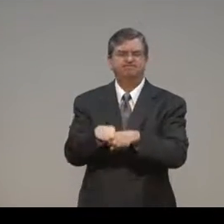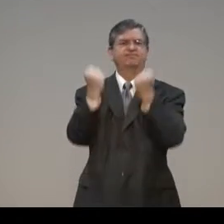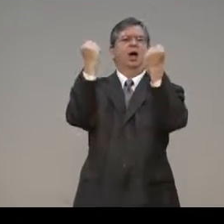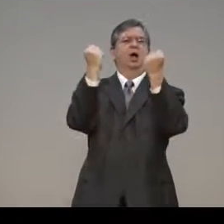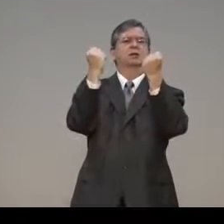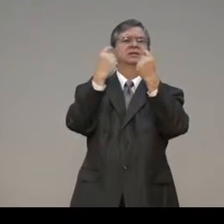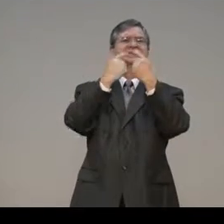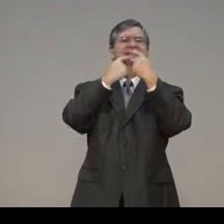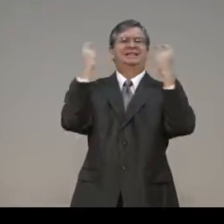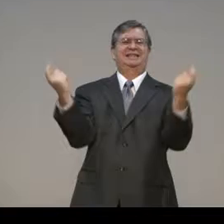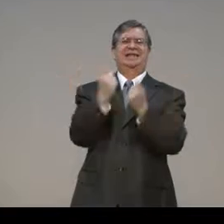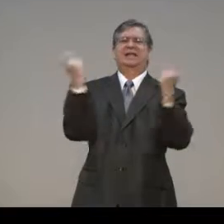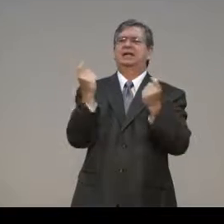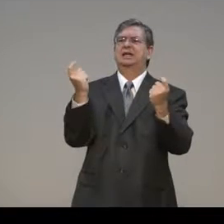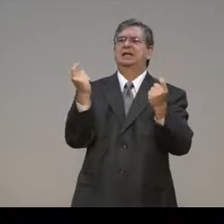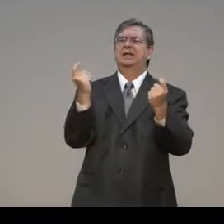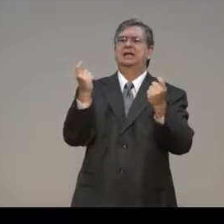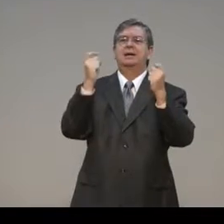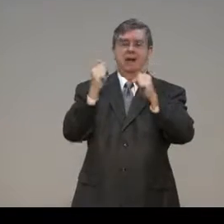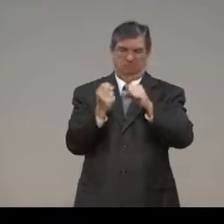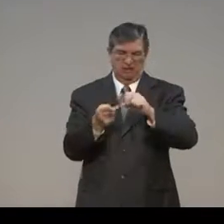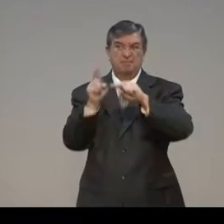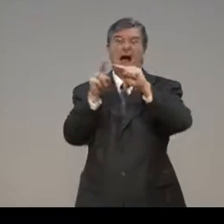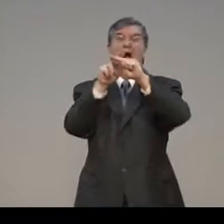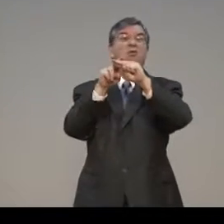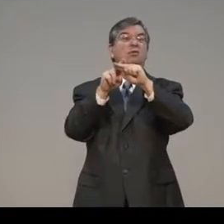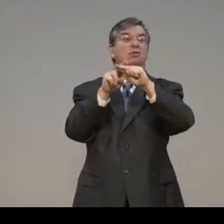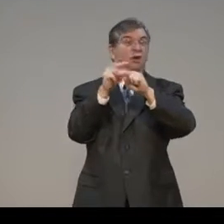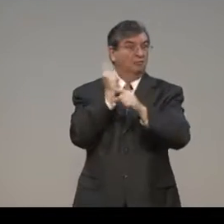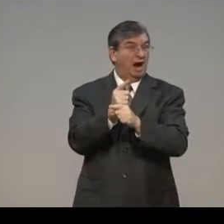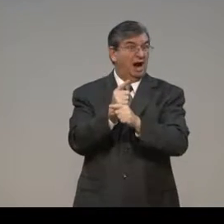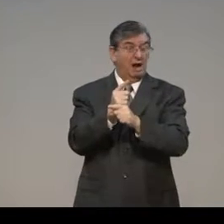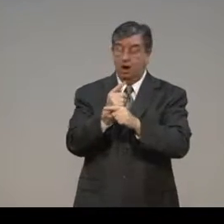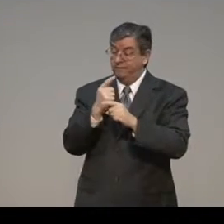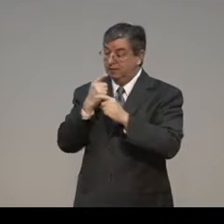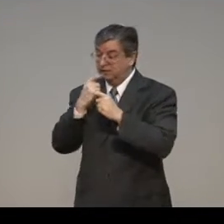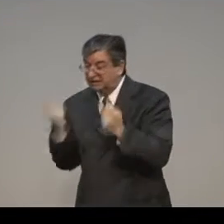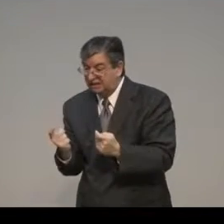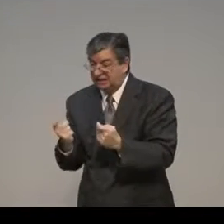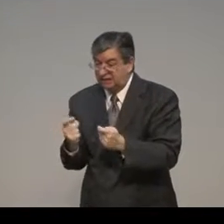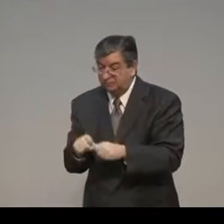Anyway, this is more over the law entered, that the offense might abound. But where sin abound,